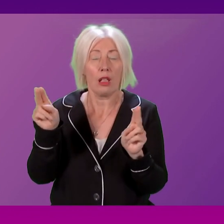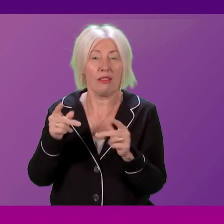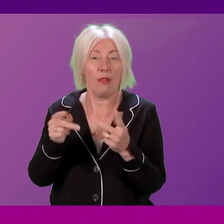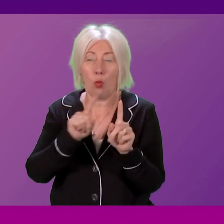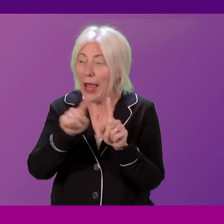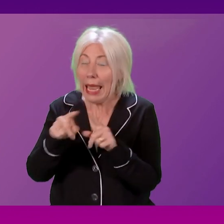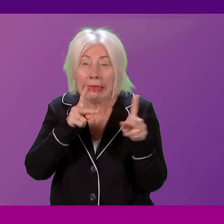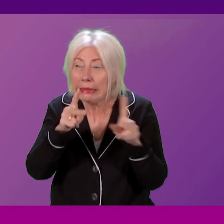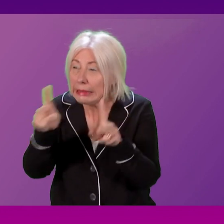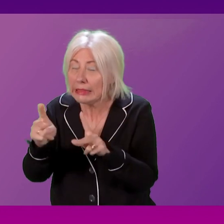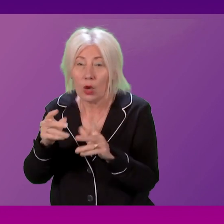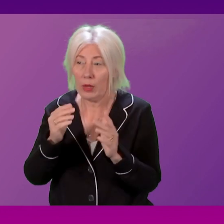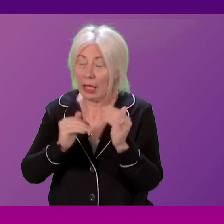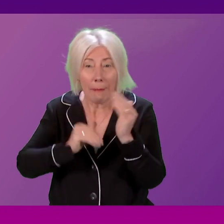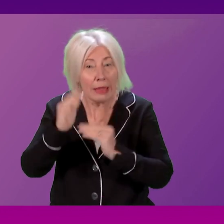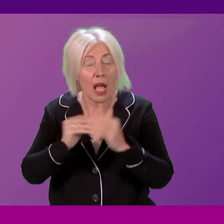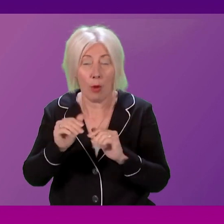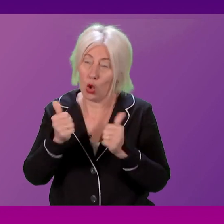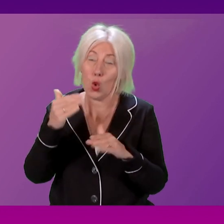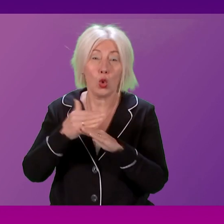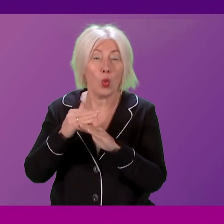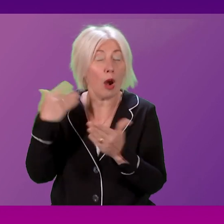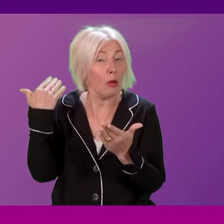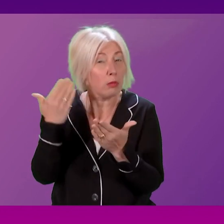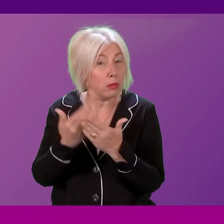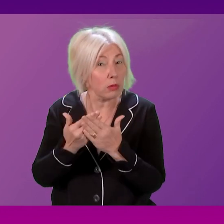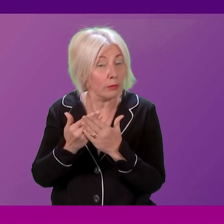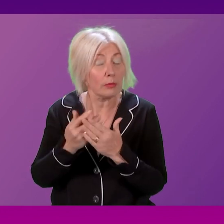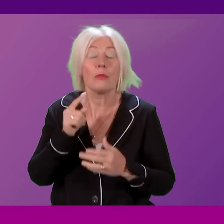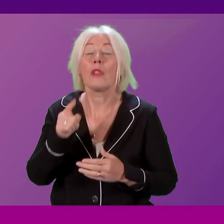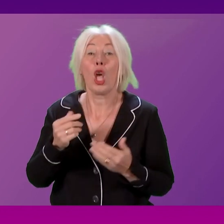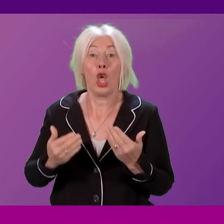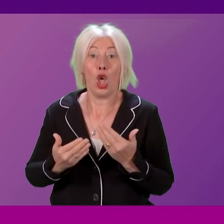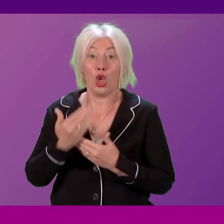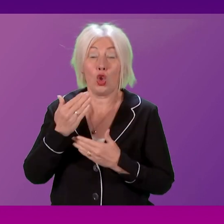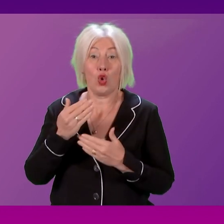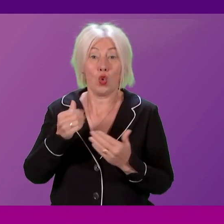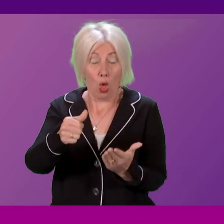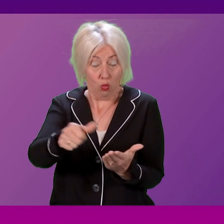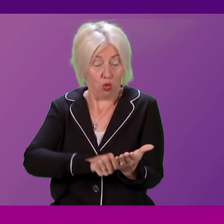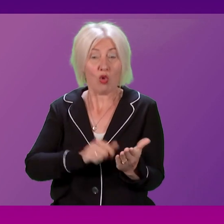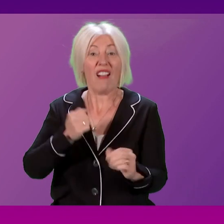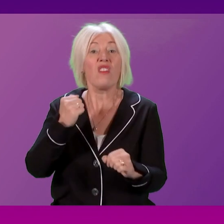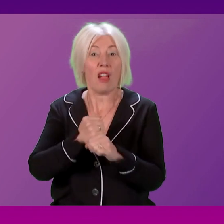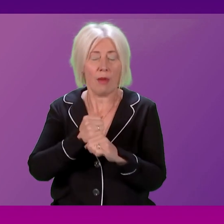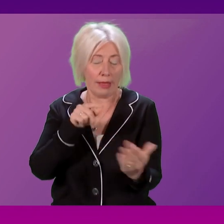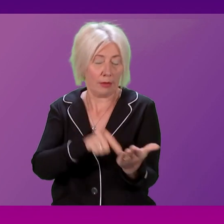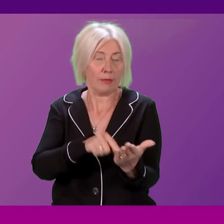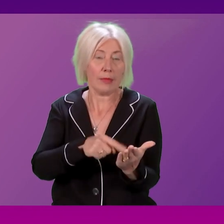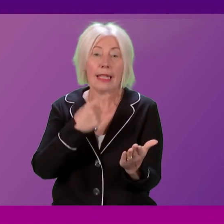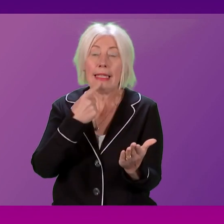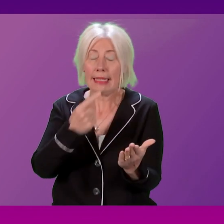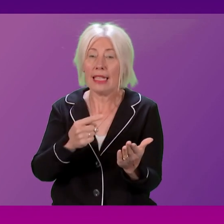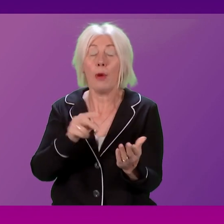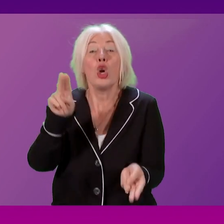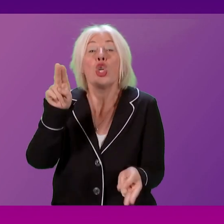to keep building upon that. But in terms of new initiatives, that's where my programme for government committed to serious climate action, cheaper public